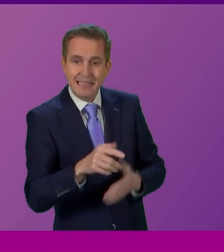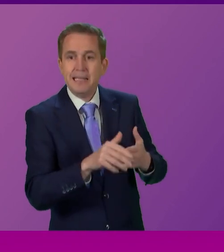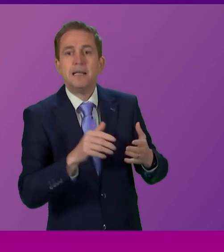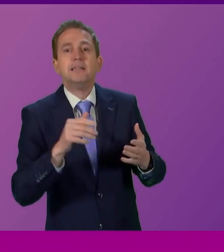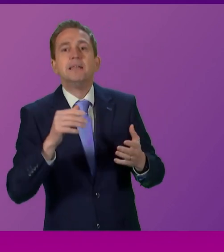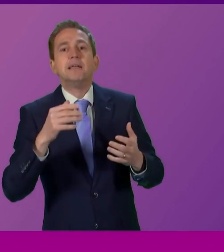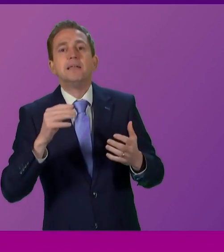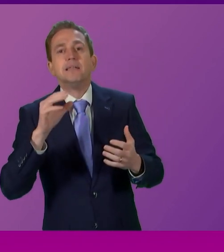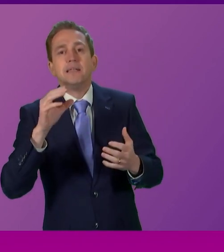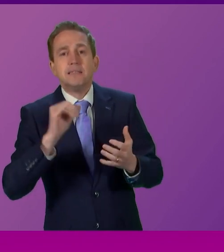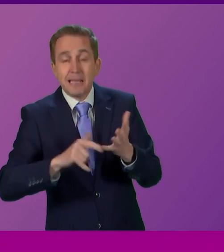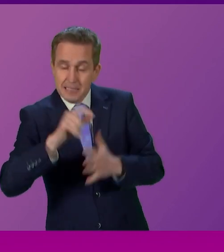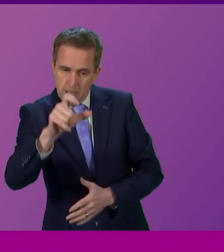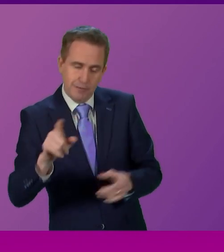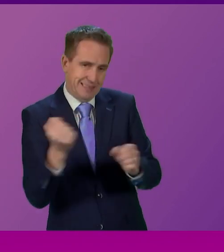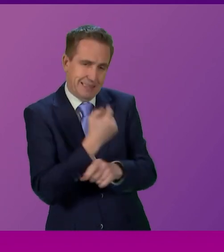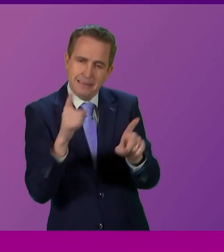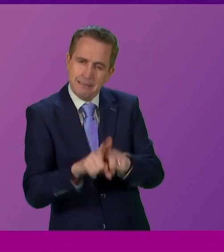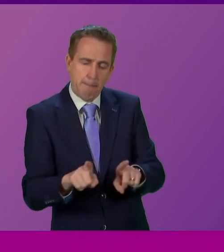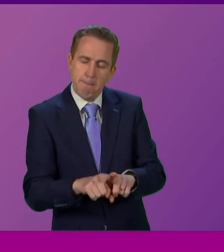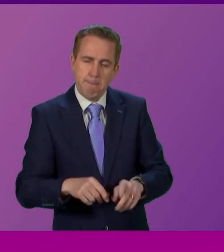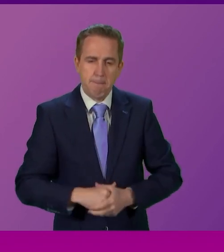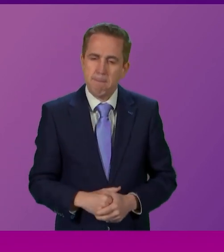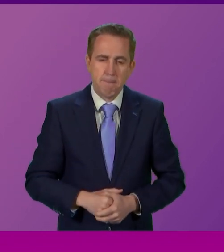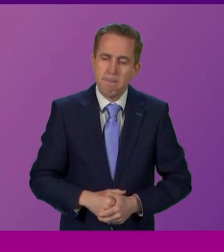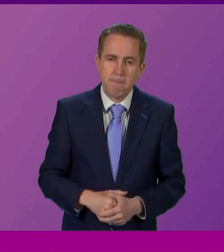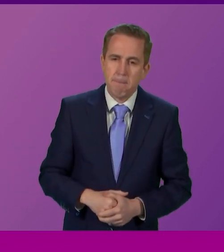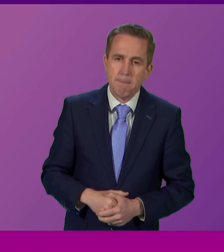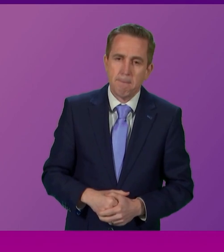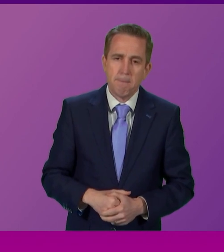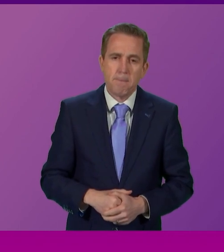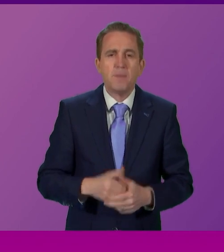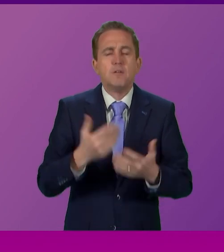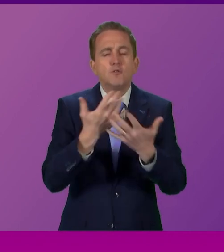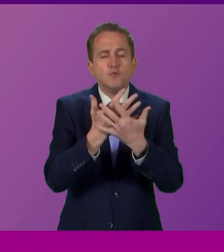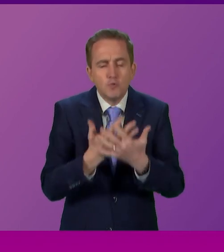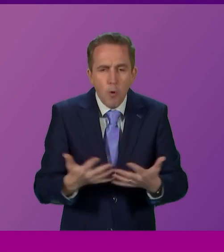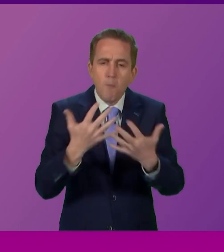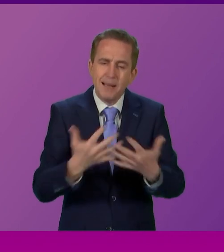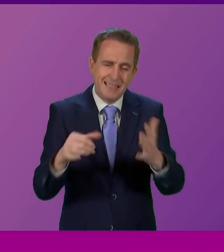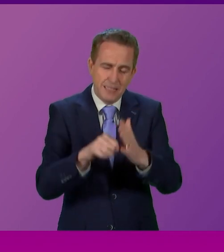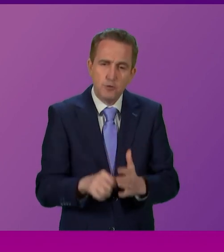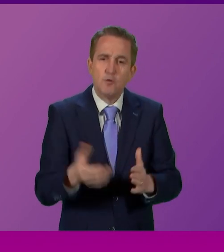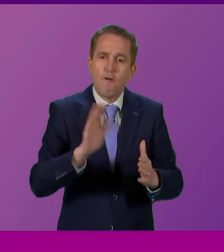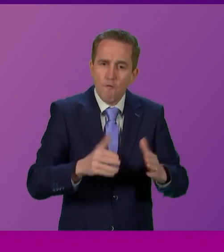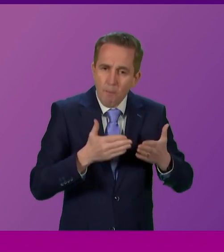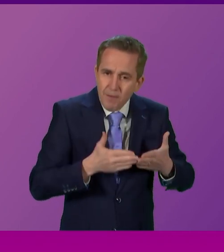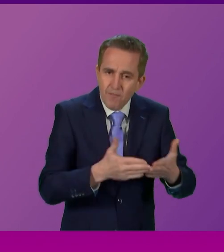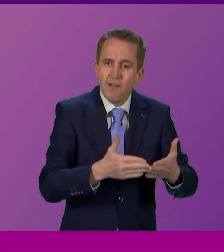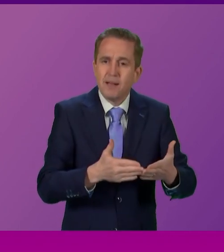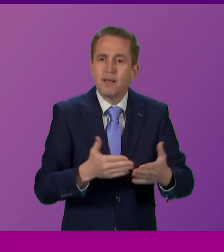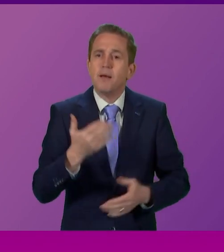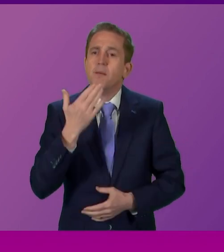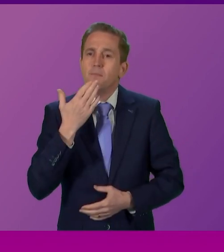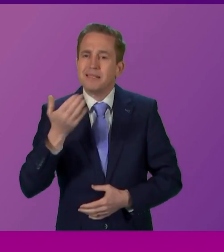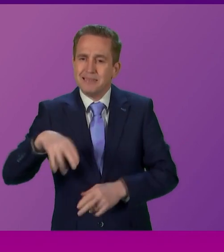his interventions. From the umpteen problems that need sorted from the ferry scandal to the – Ms can I ask you to